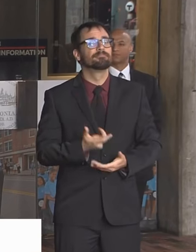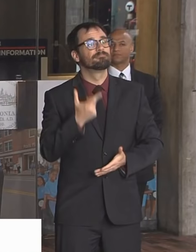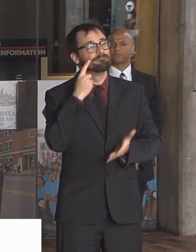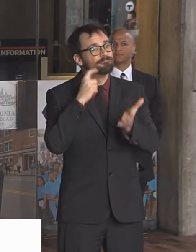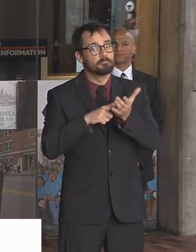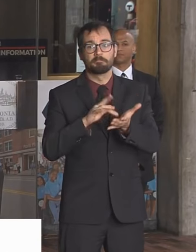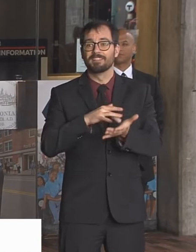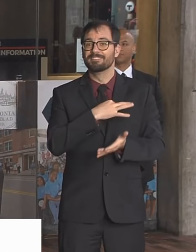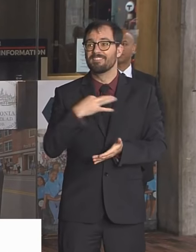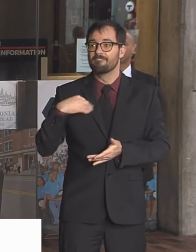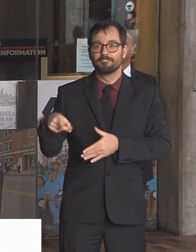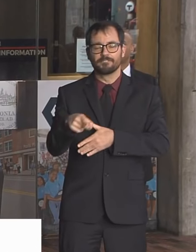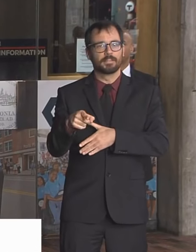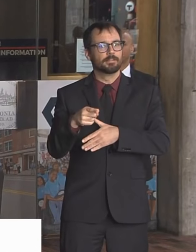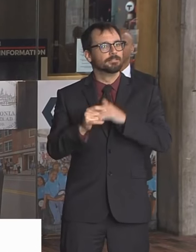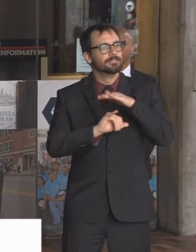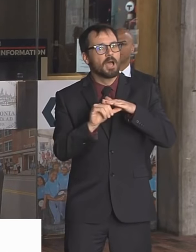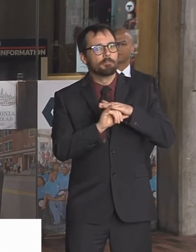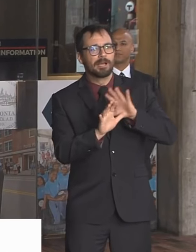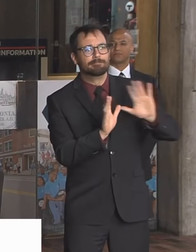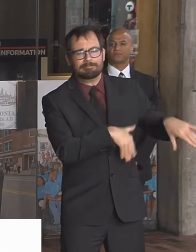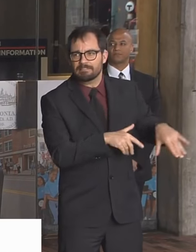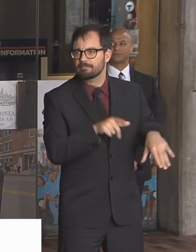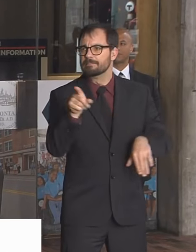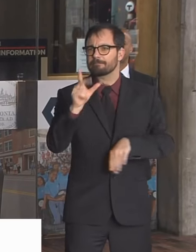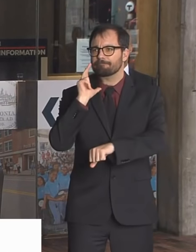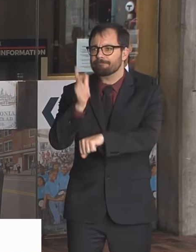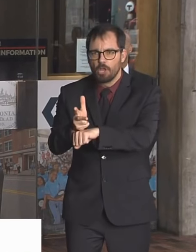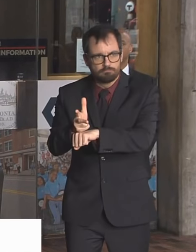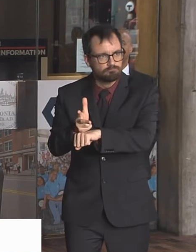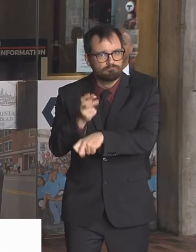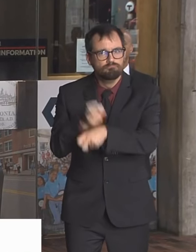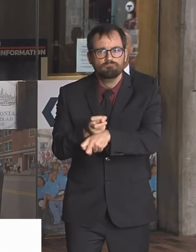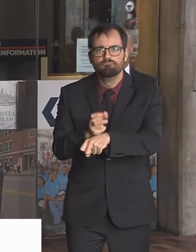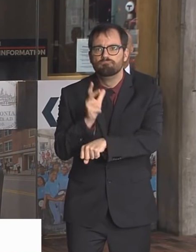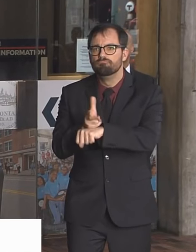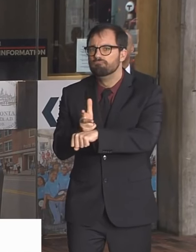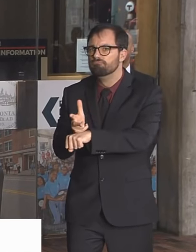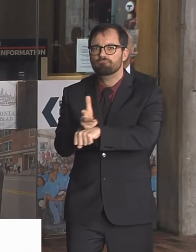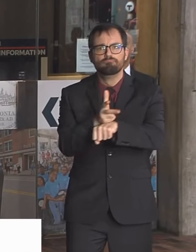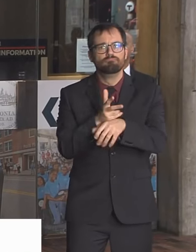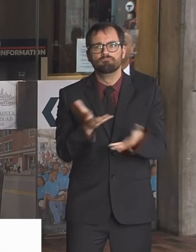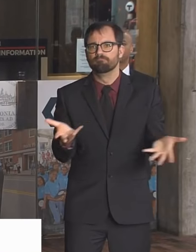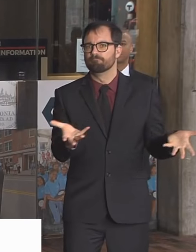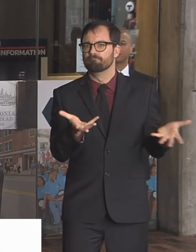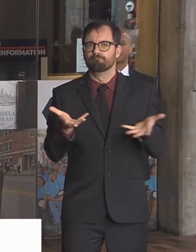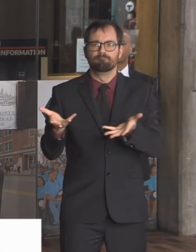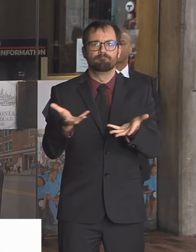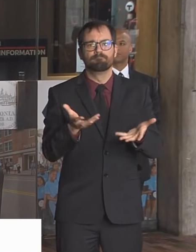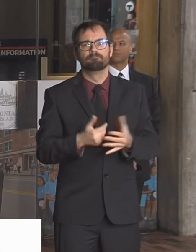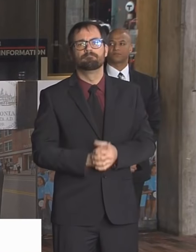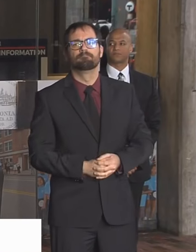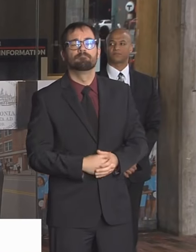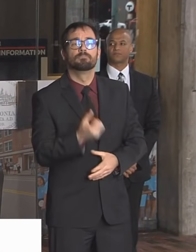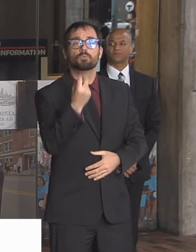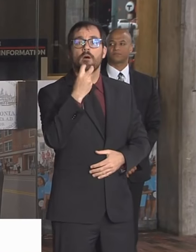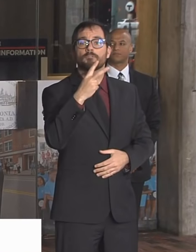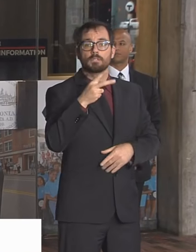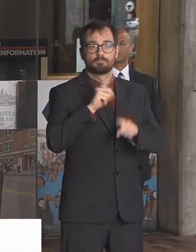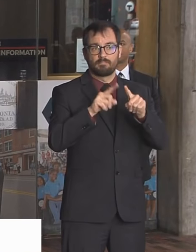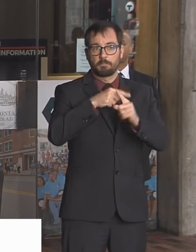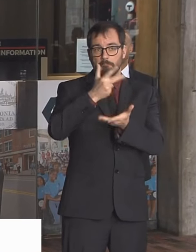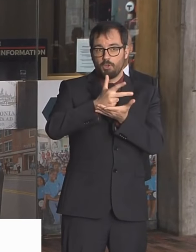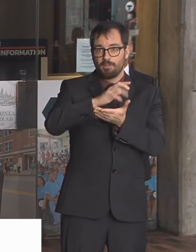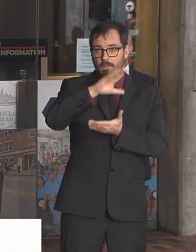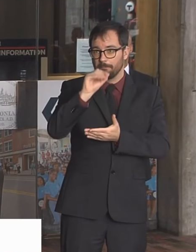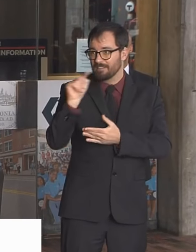out to commercial parking garages today. In response, about a dozen have agreed to reserve spaces and lower their rates for medical staff. I want